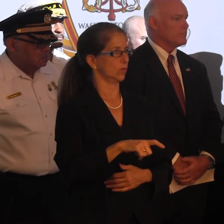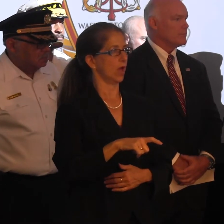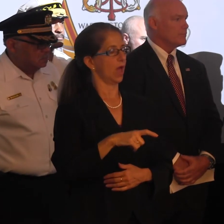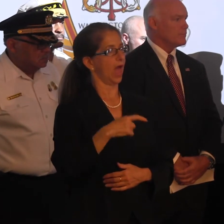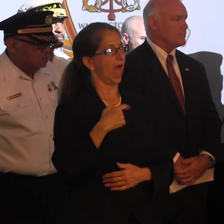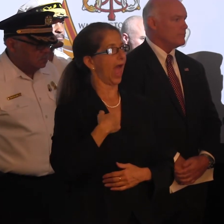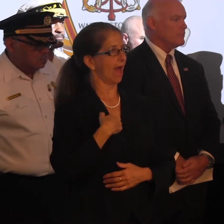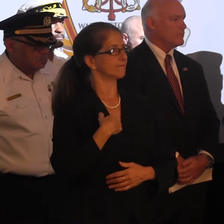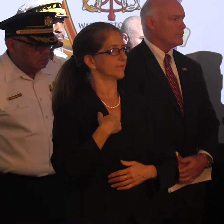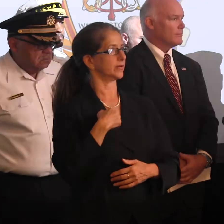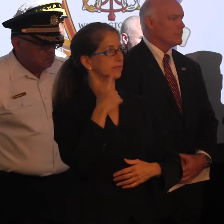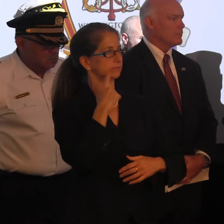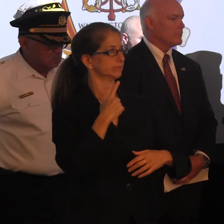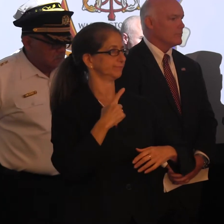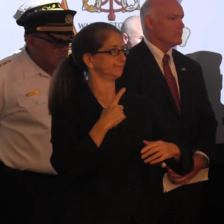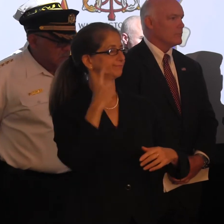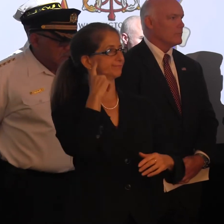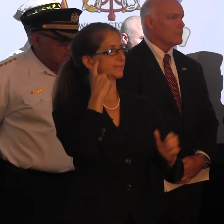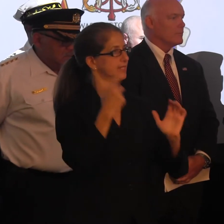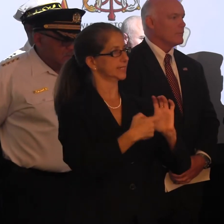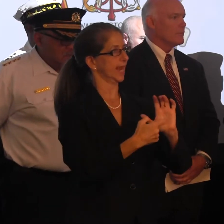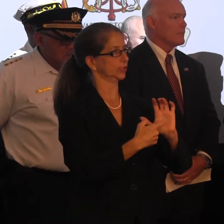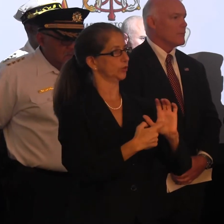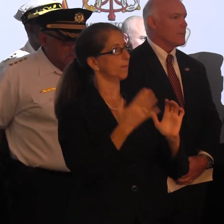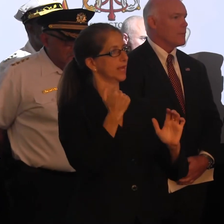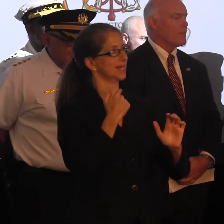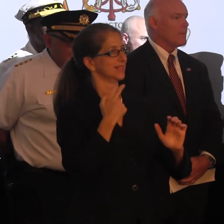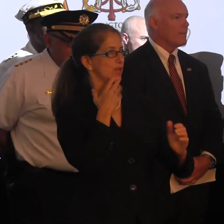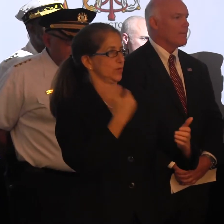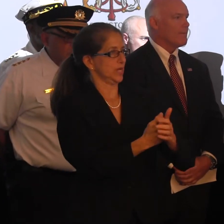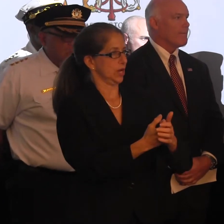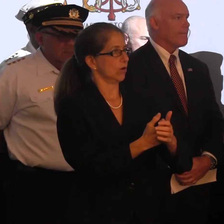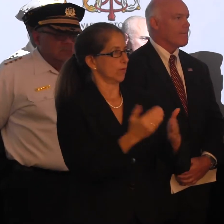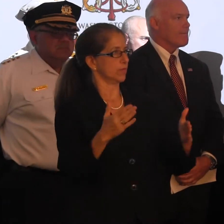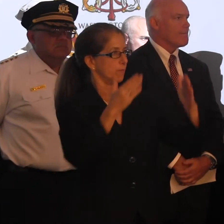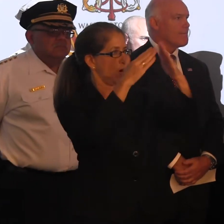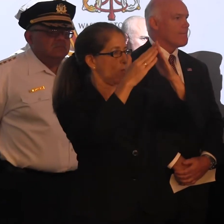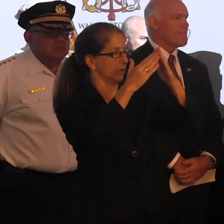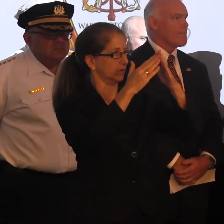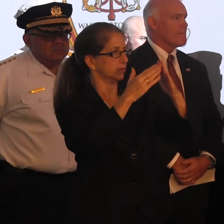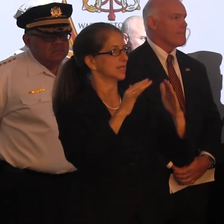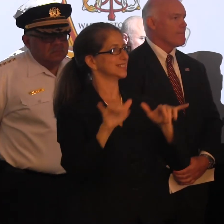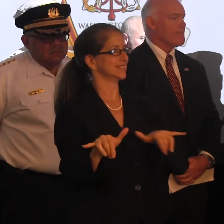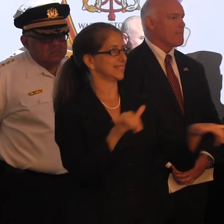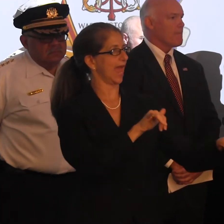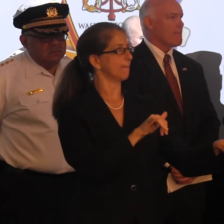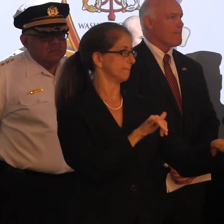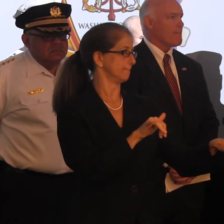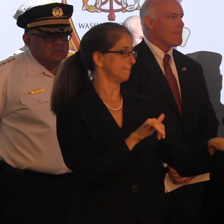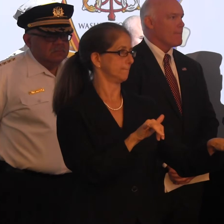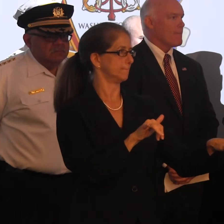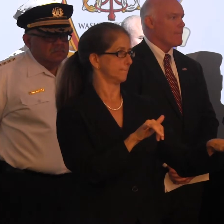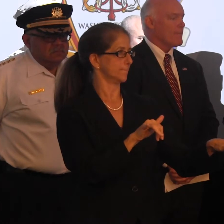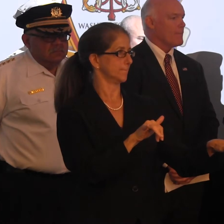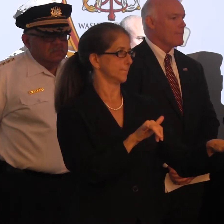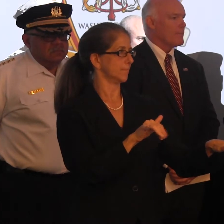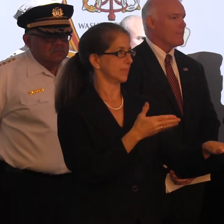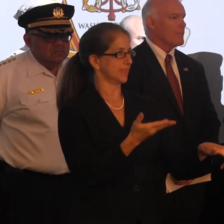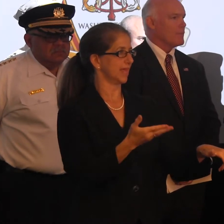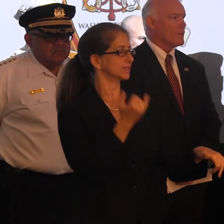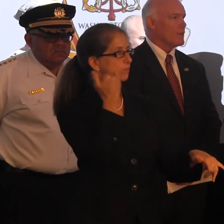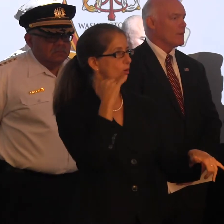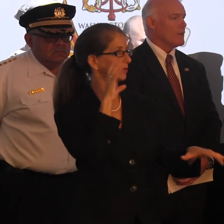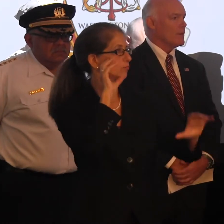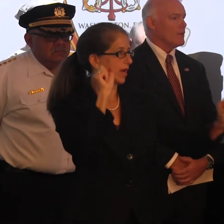because of their proximity to Pope Francis, which is the same thing that folks would go through if it was President Obama or